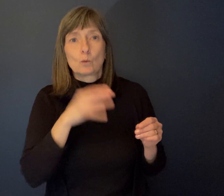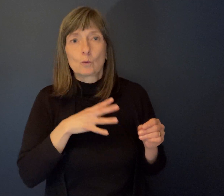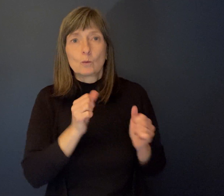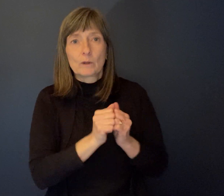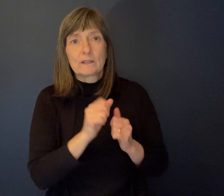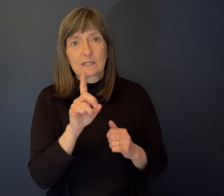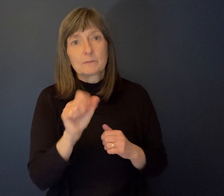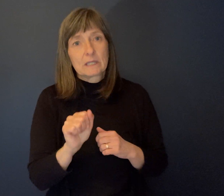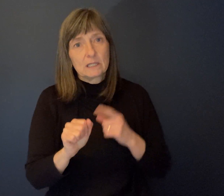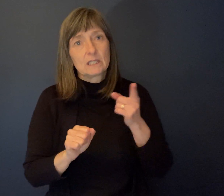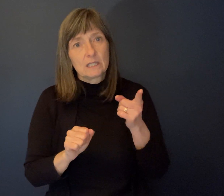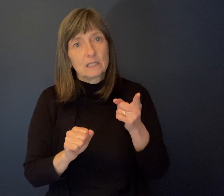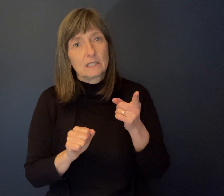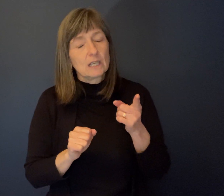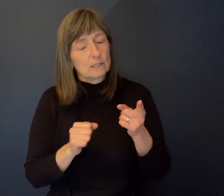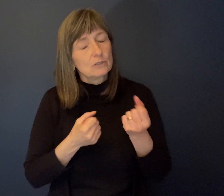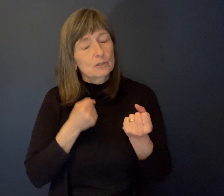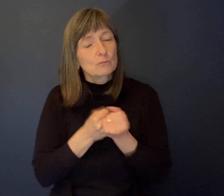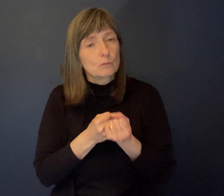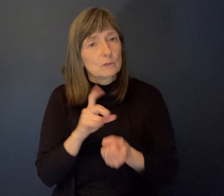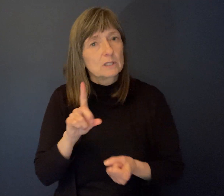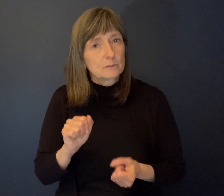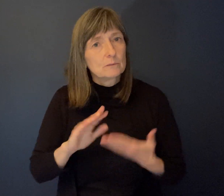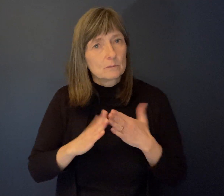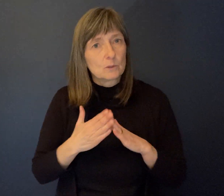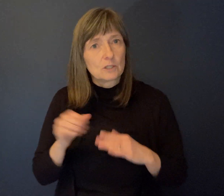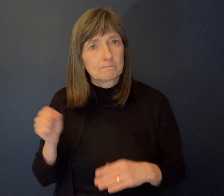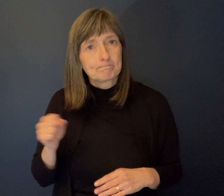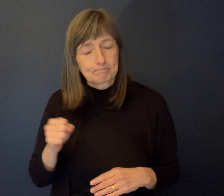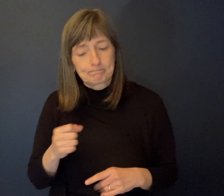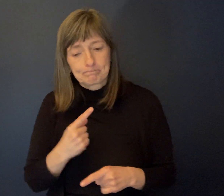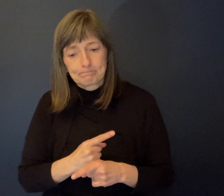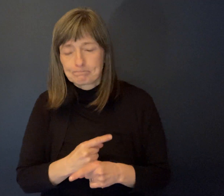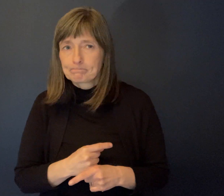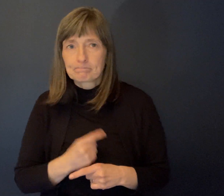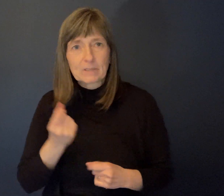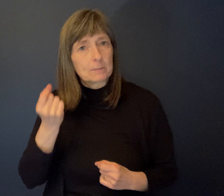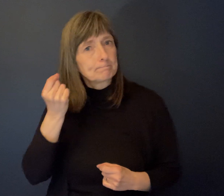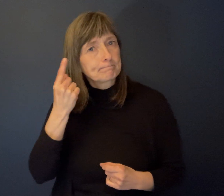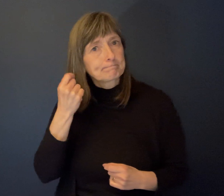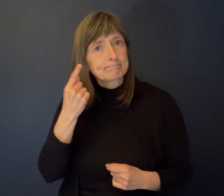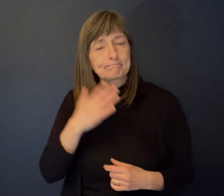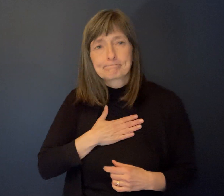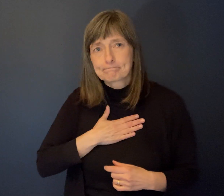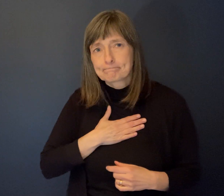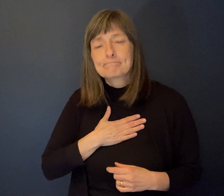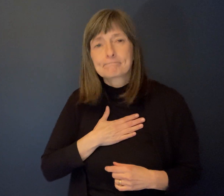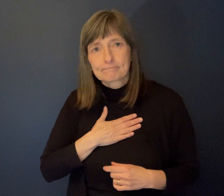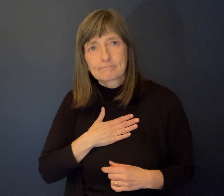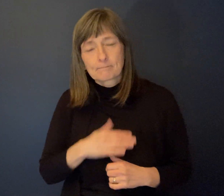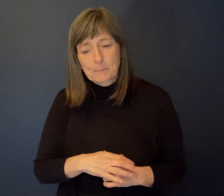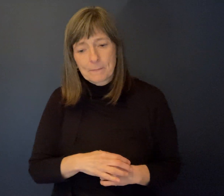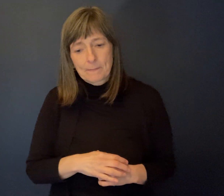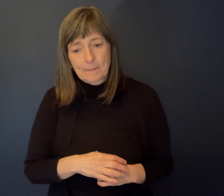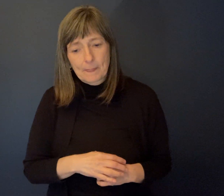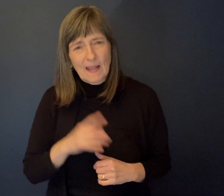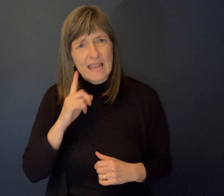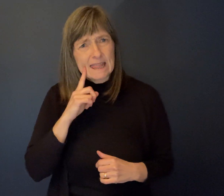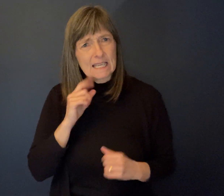very supportive of the disability community and very understanding. And I think as a, I believe the deputy minister, did certainly what he